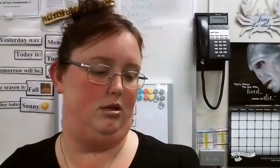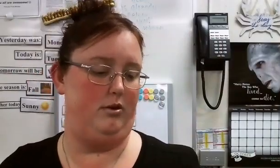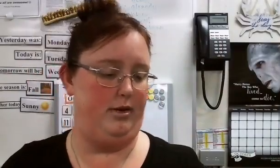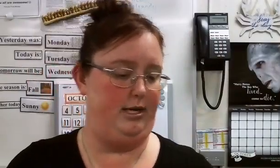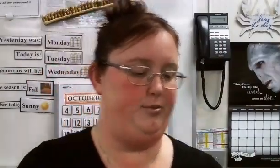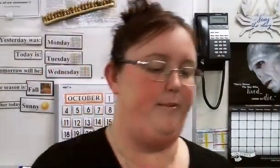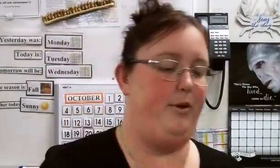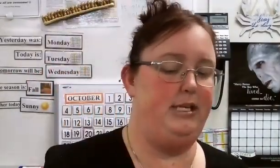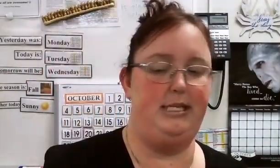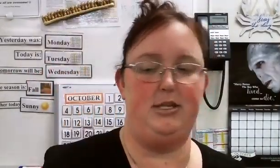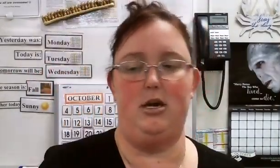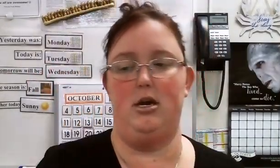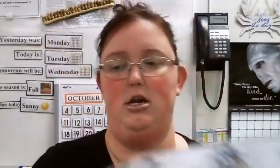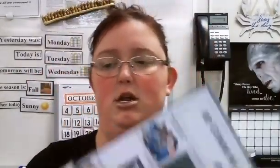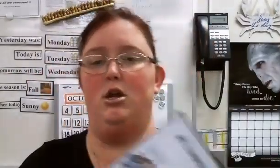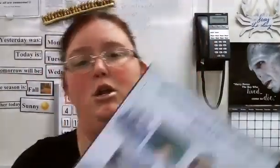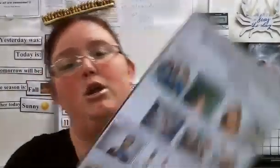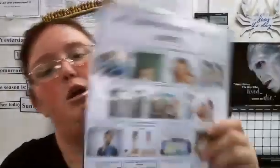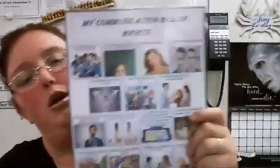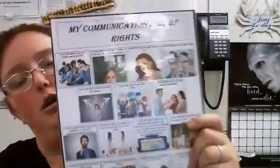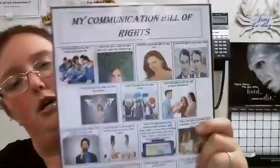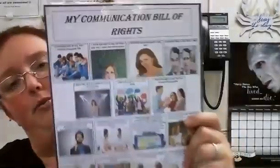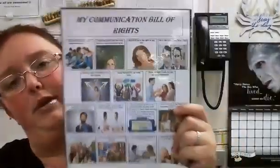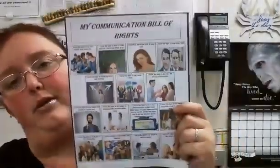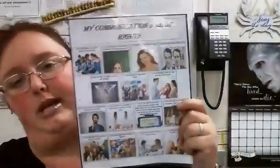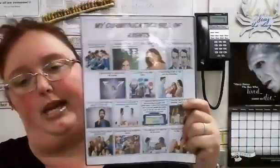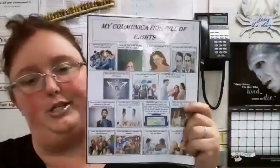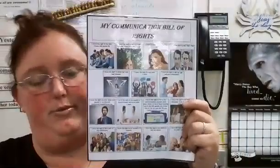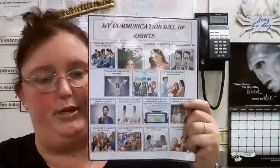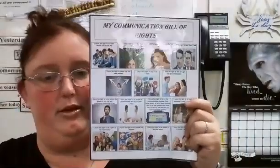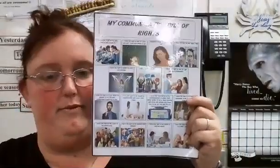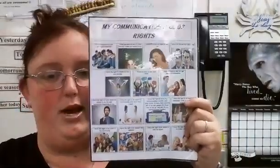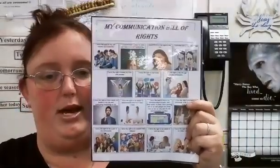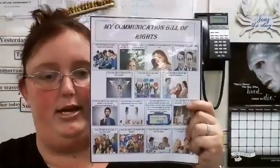All Remember, this is our communication bill of rights.